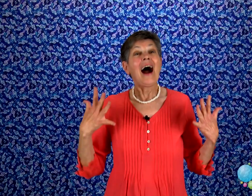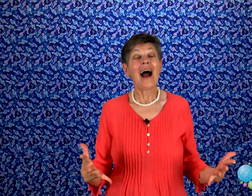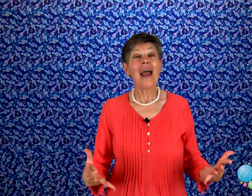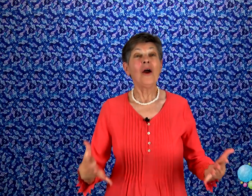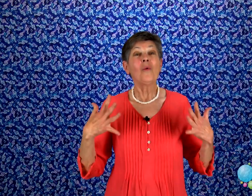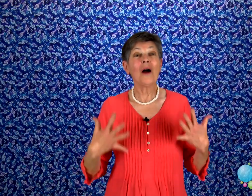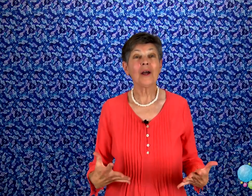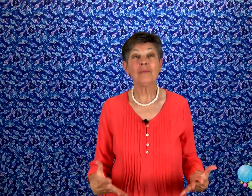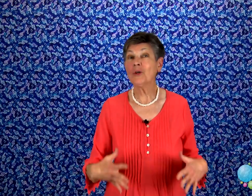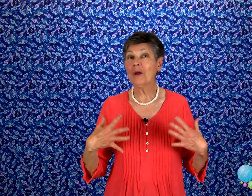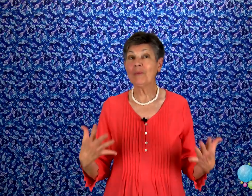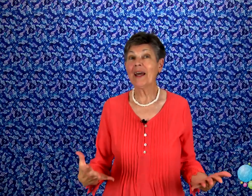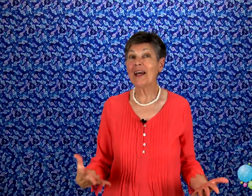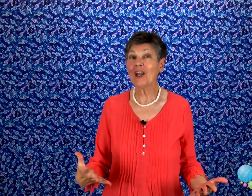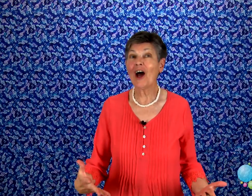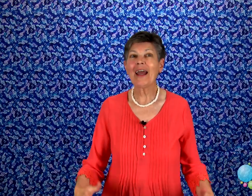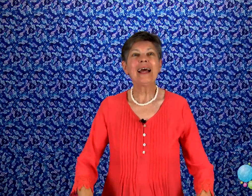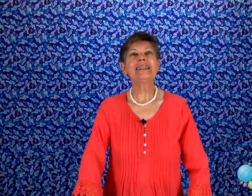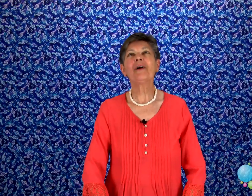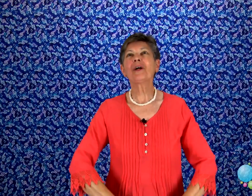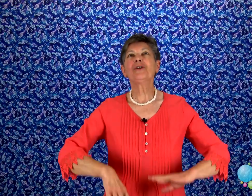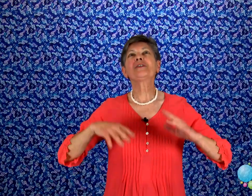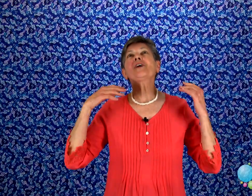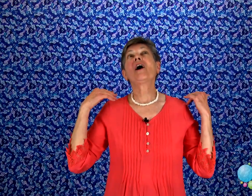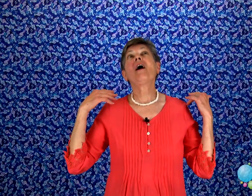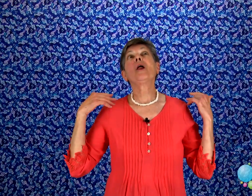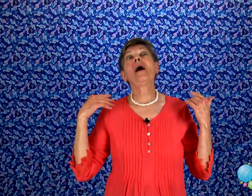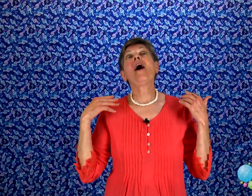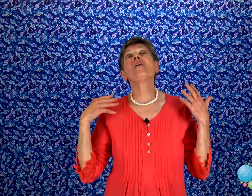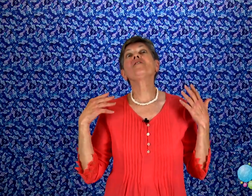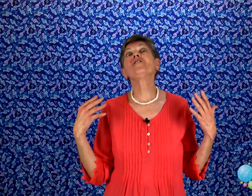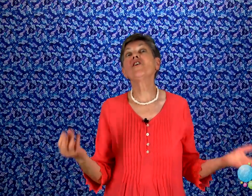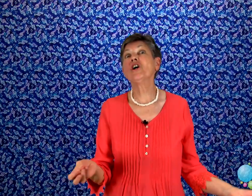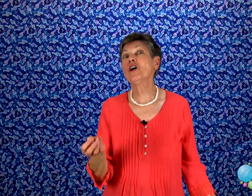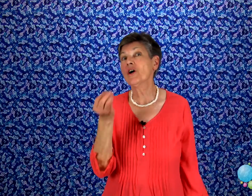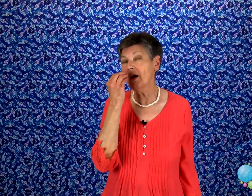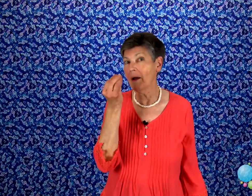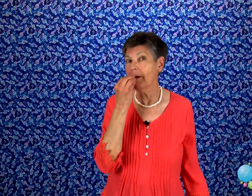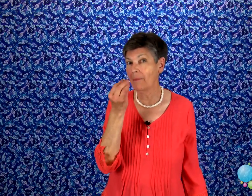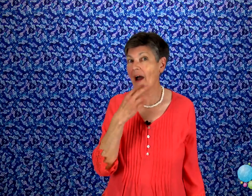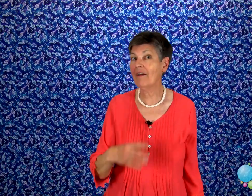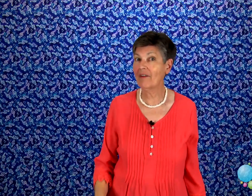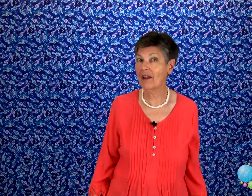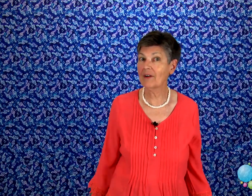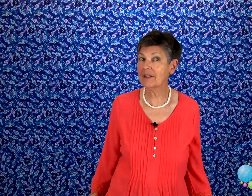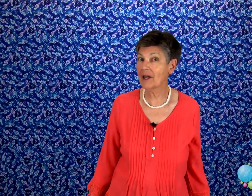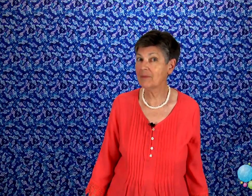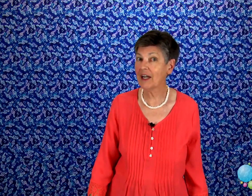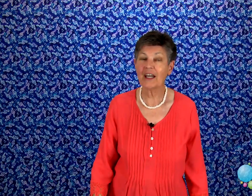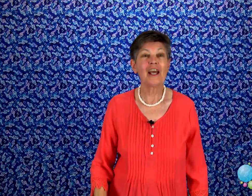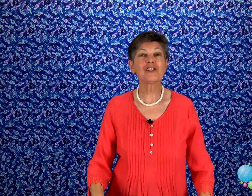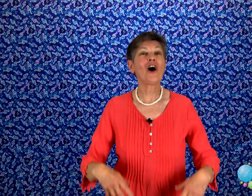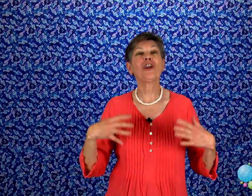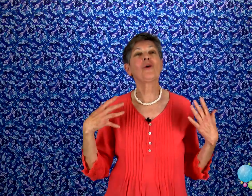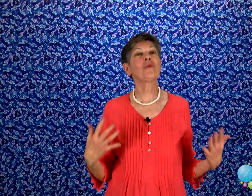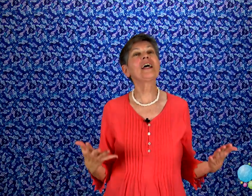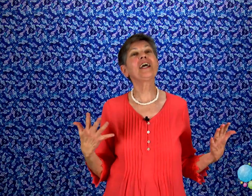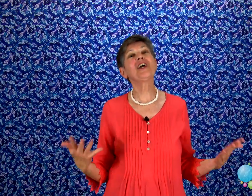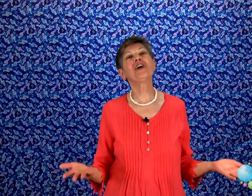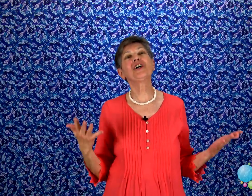Hi welcome to We Play Along. Today we're going to do a song all about food. My favorite subject is called A Really Good